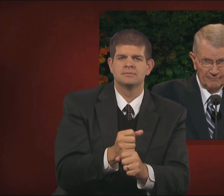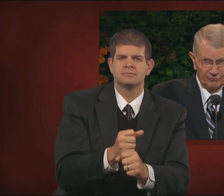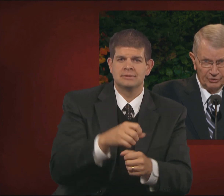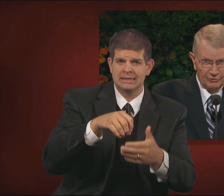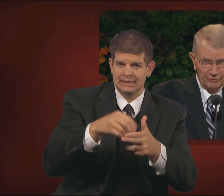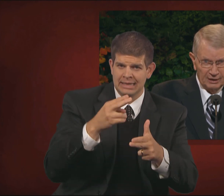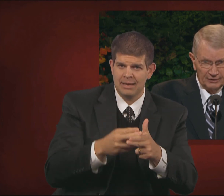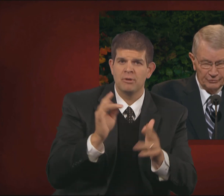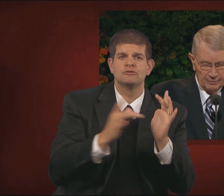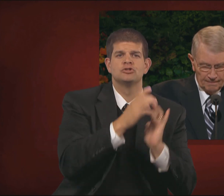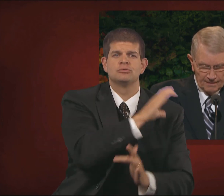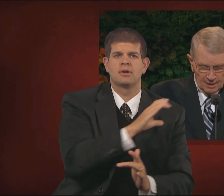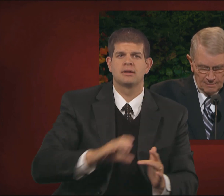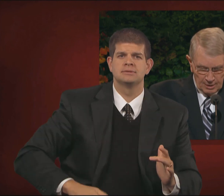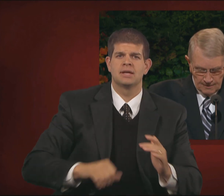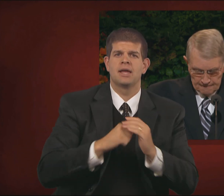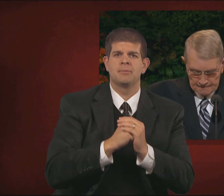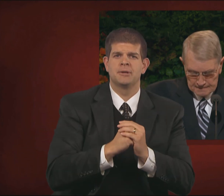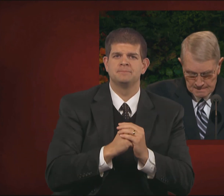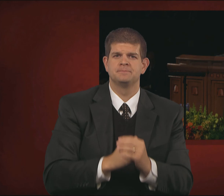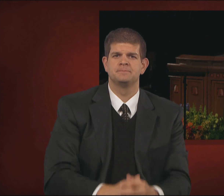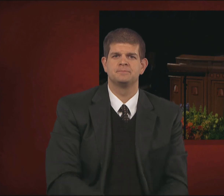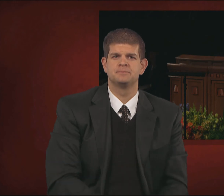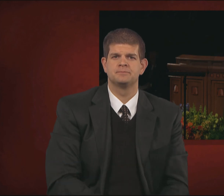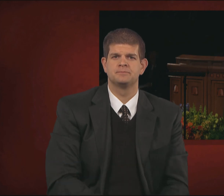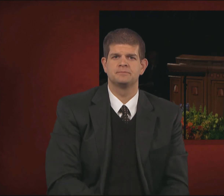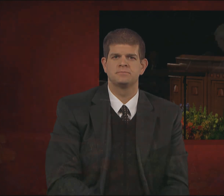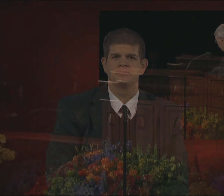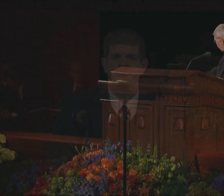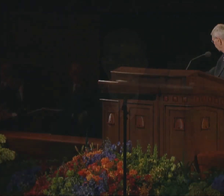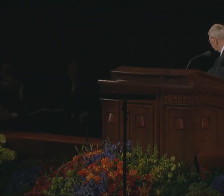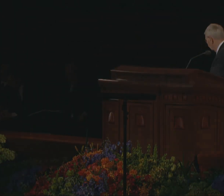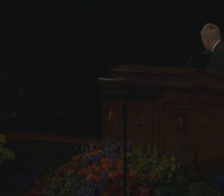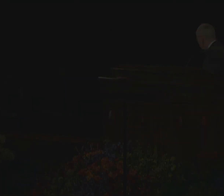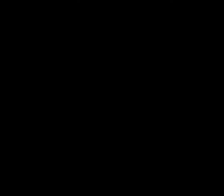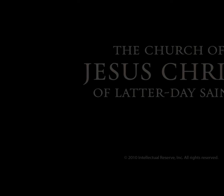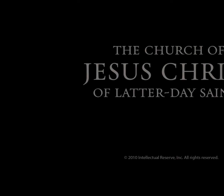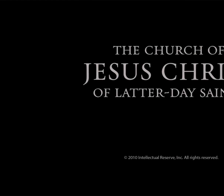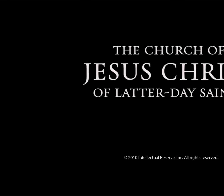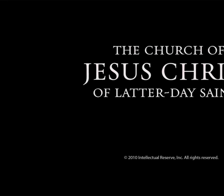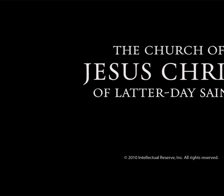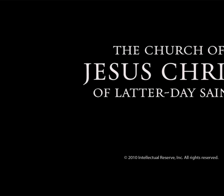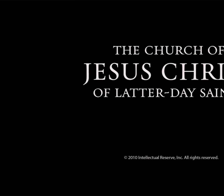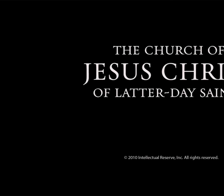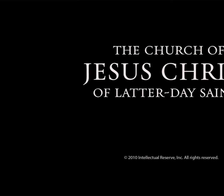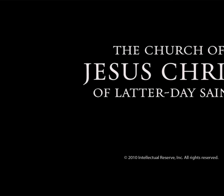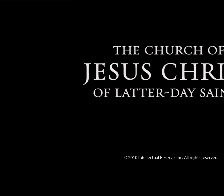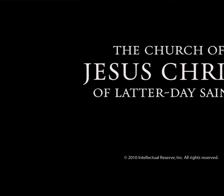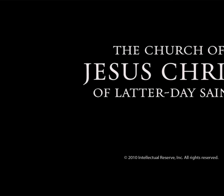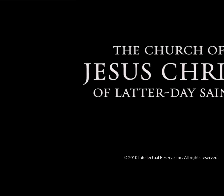In the name of Jesus Christ, amen. Amen. Amen. Amen. Amen. Amen.